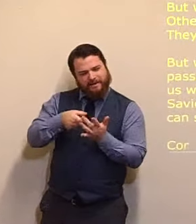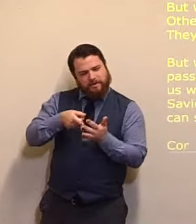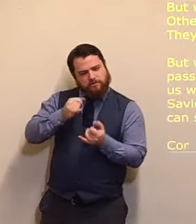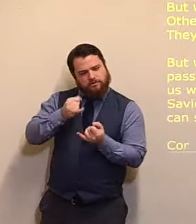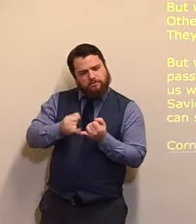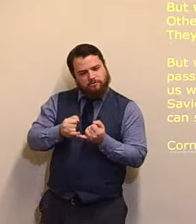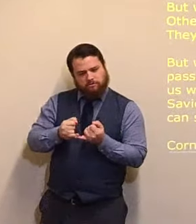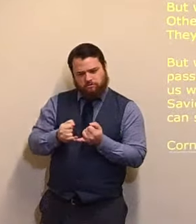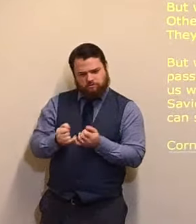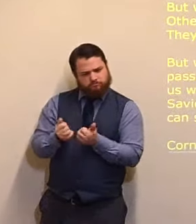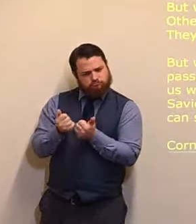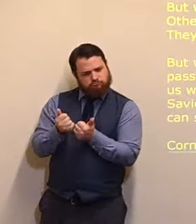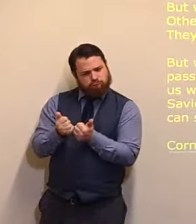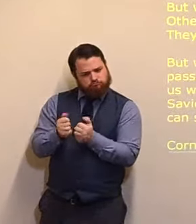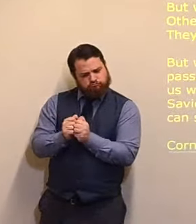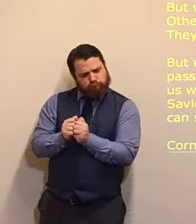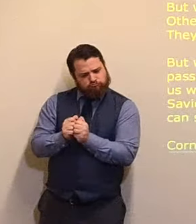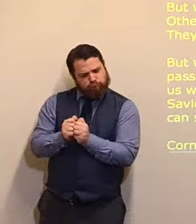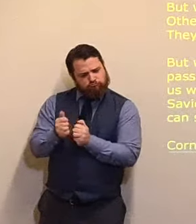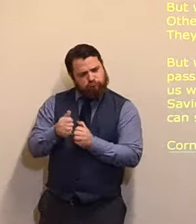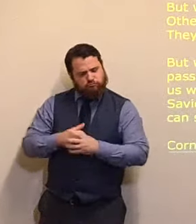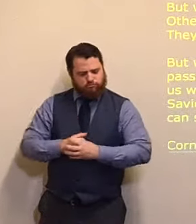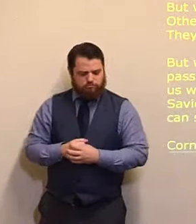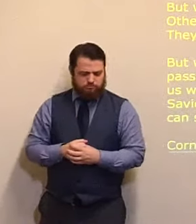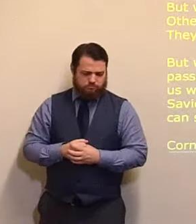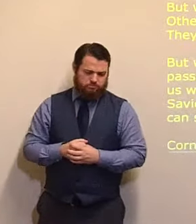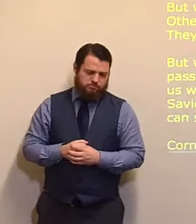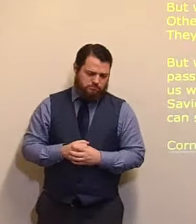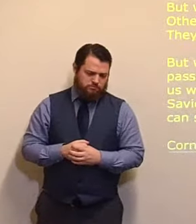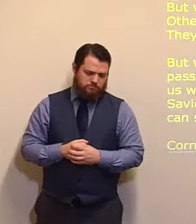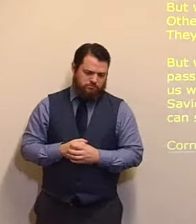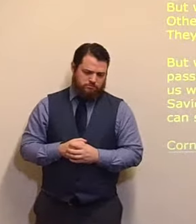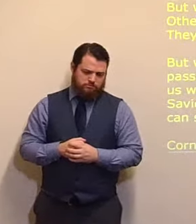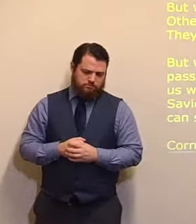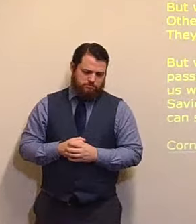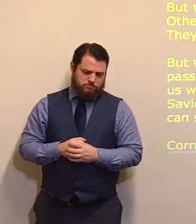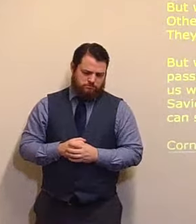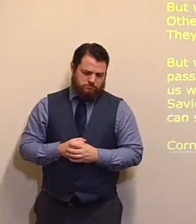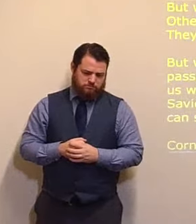But, all these qualities, and virtues, will not grant him, salvation.